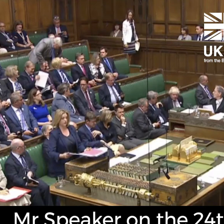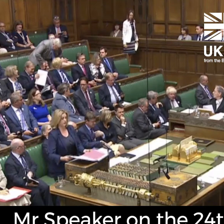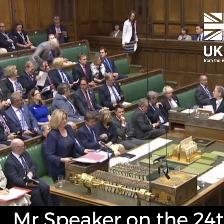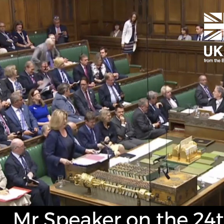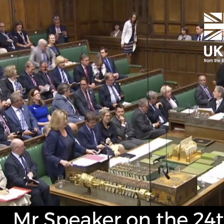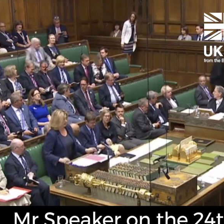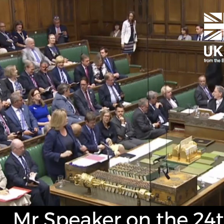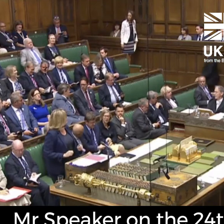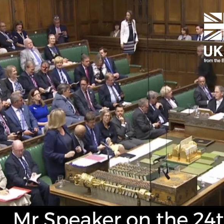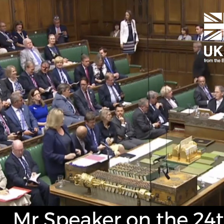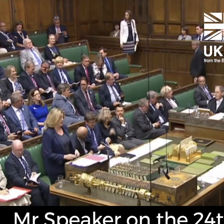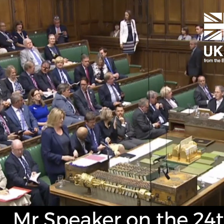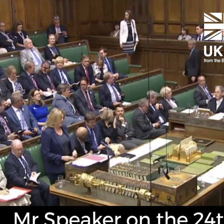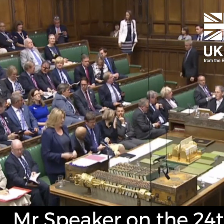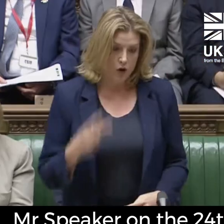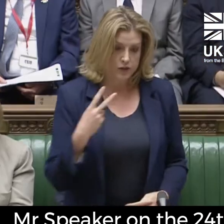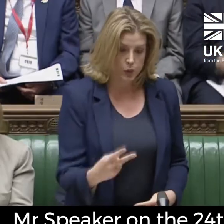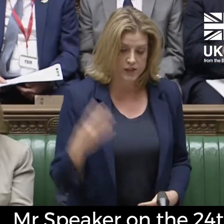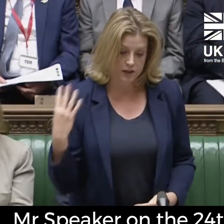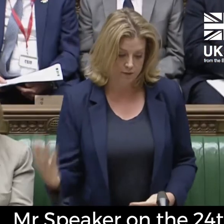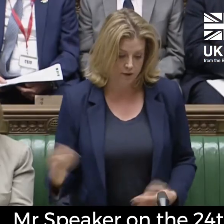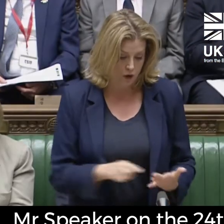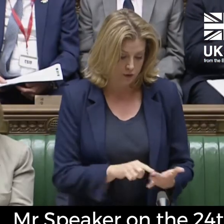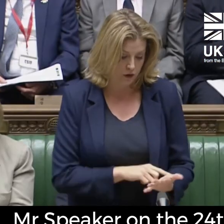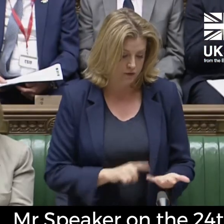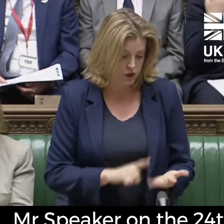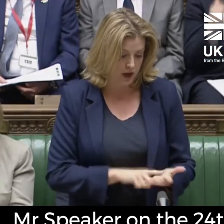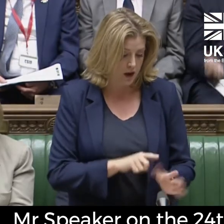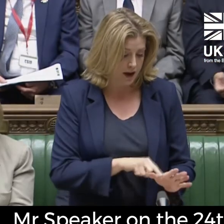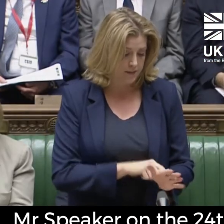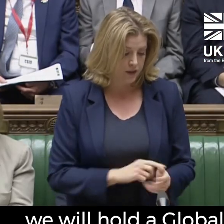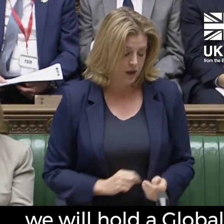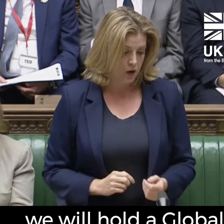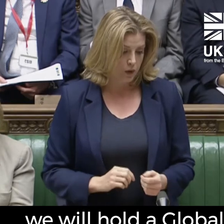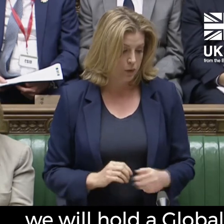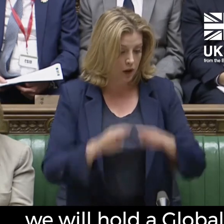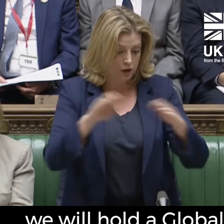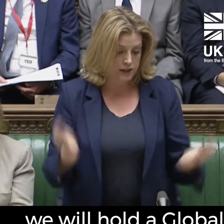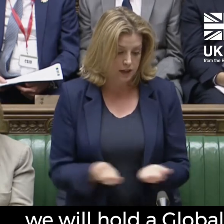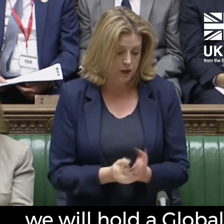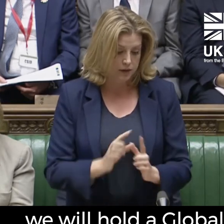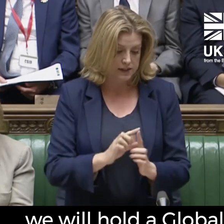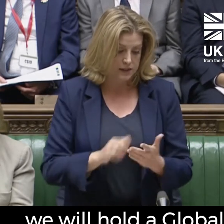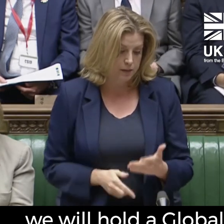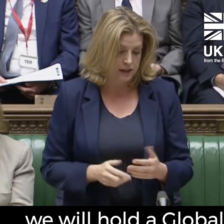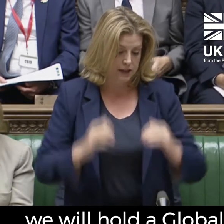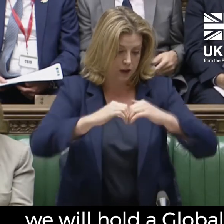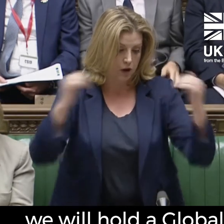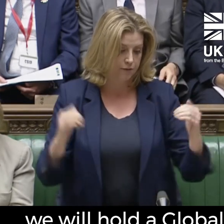Mr. Speaker on the 24th of July we will hold a global disability conference